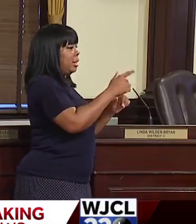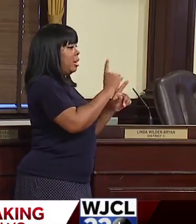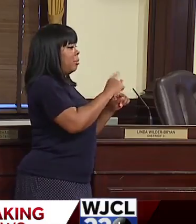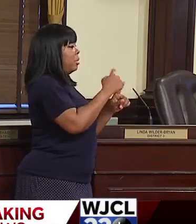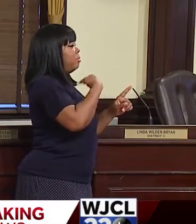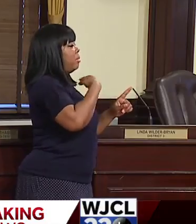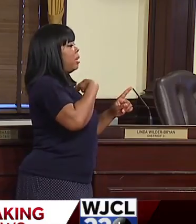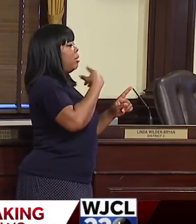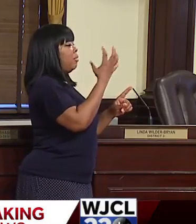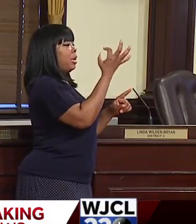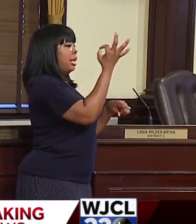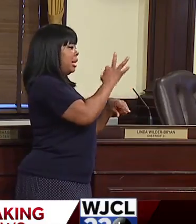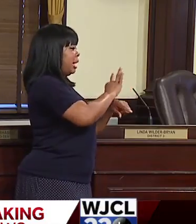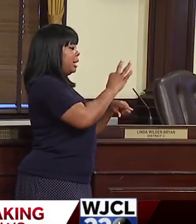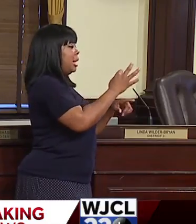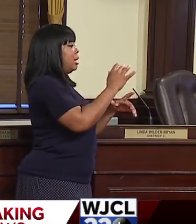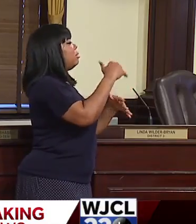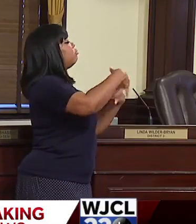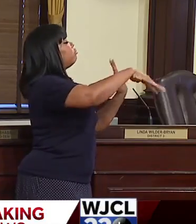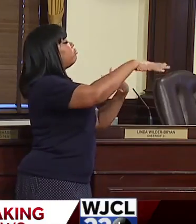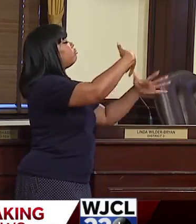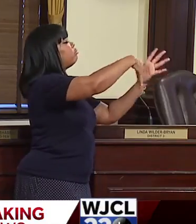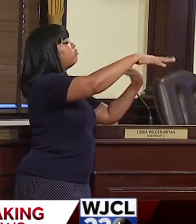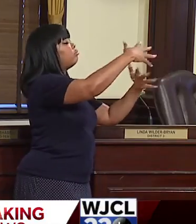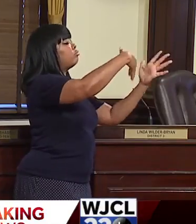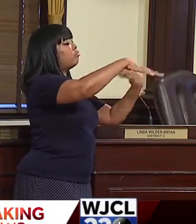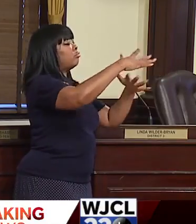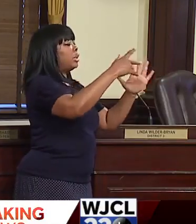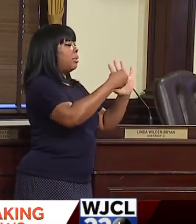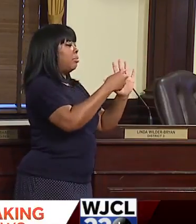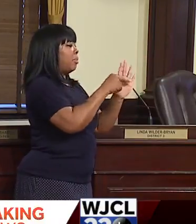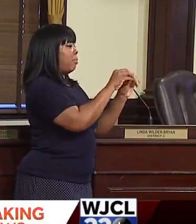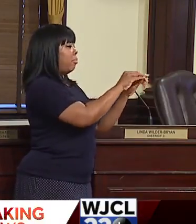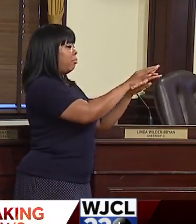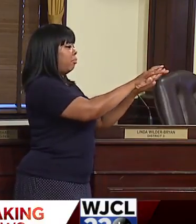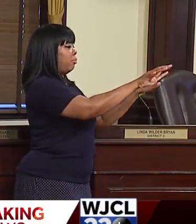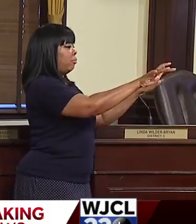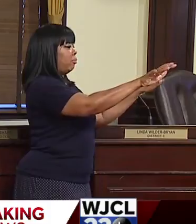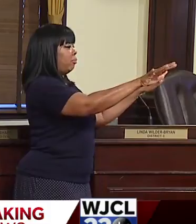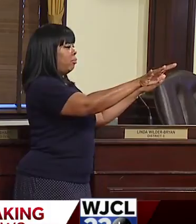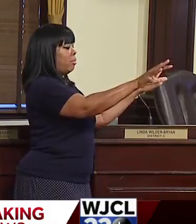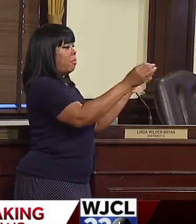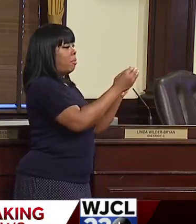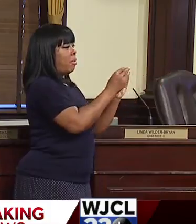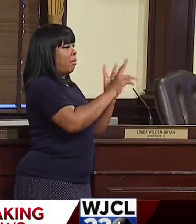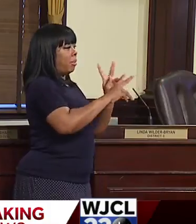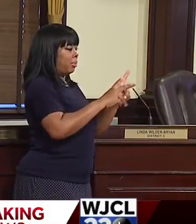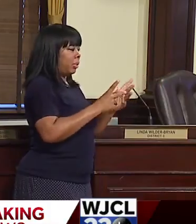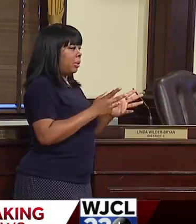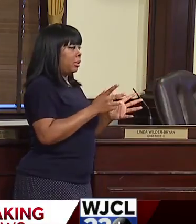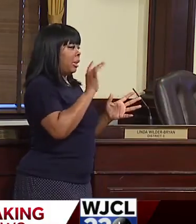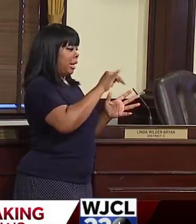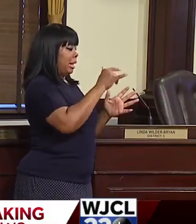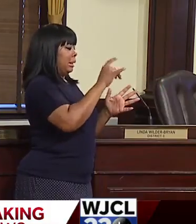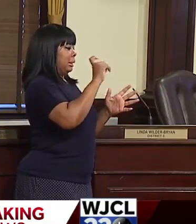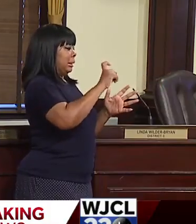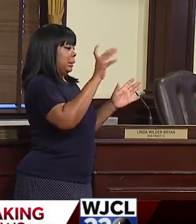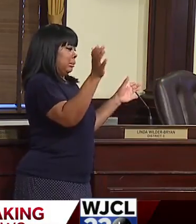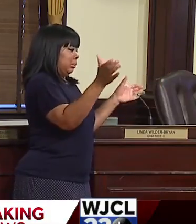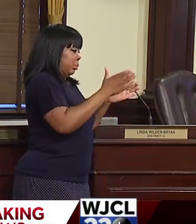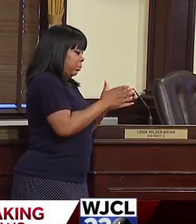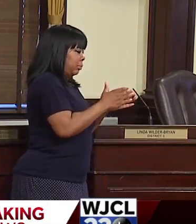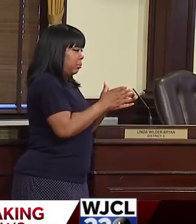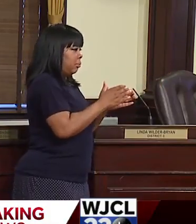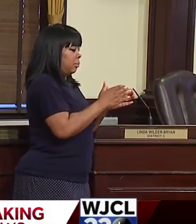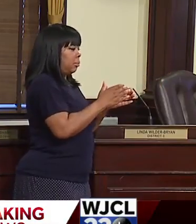been going around people for nine days, then I have affected more people. So we have to be able to condense that. Um, you